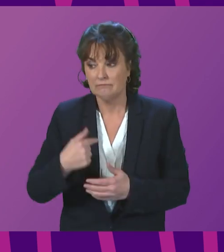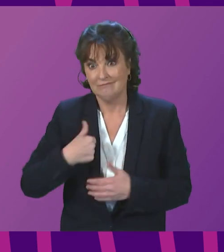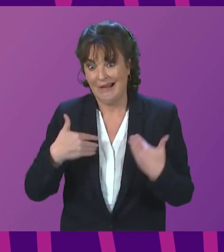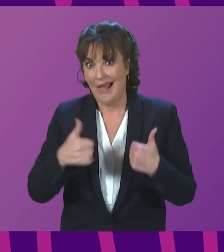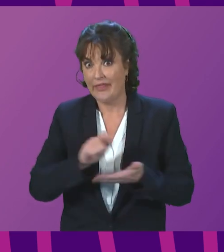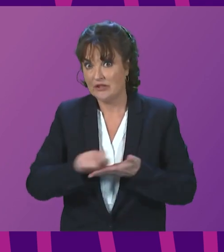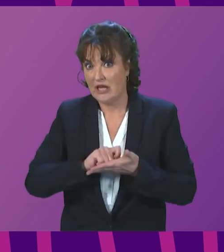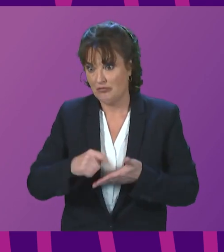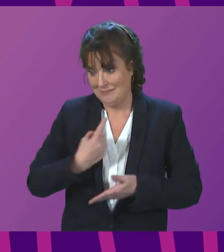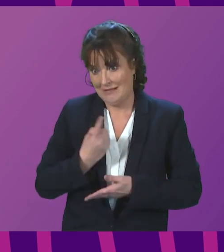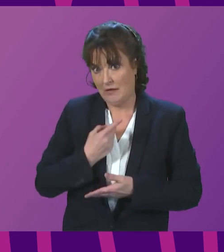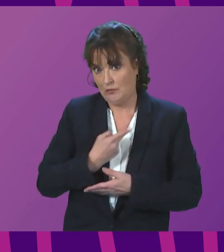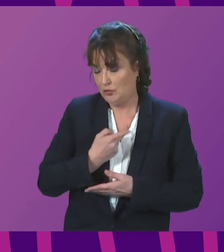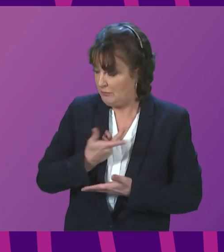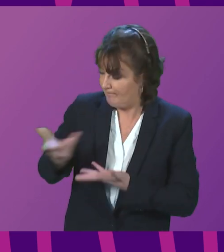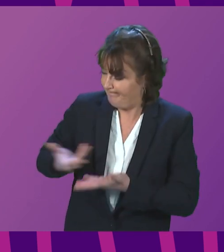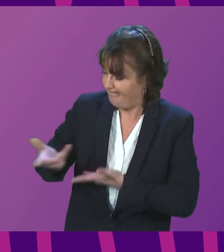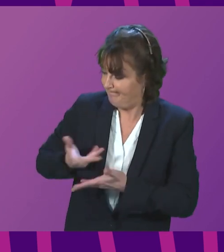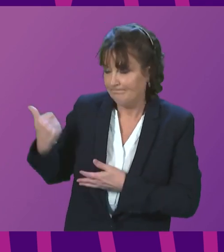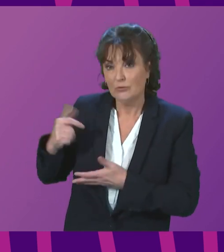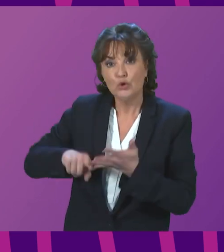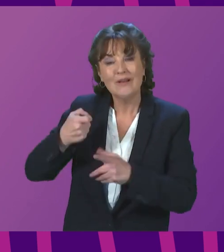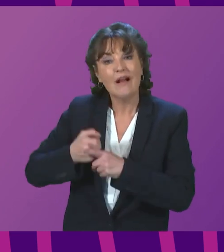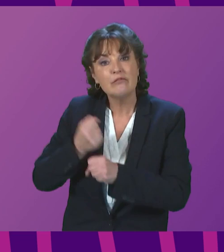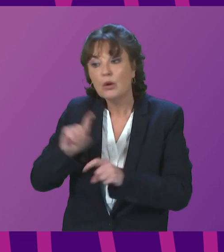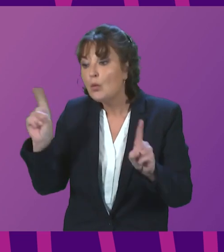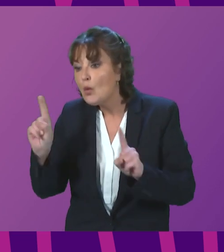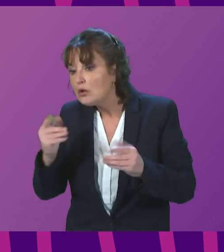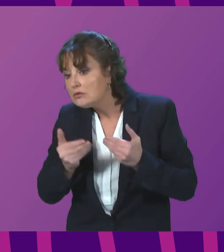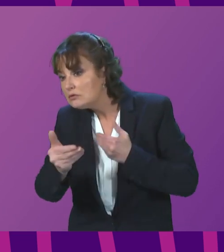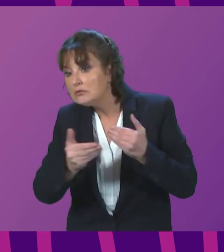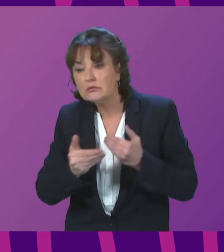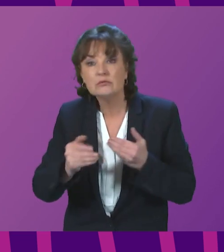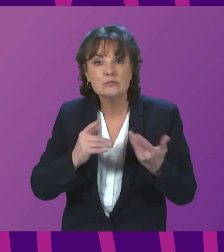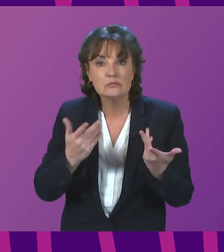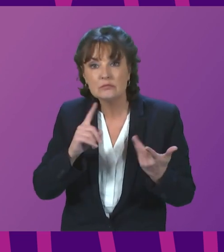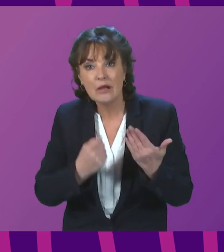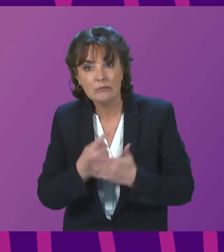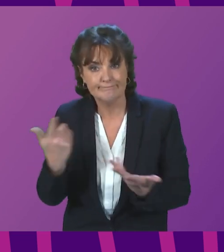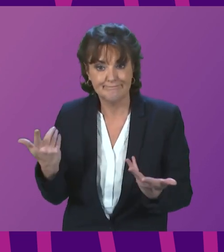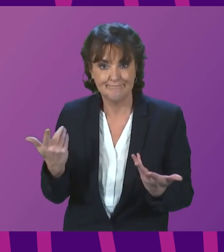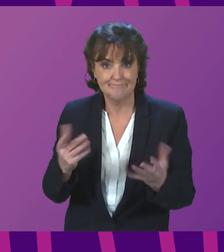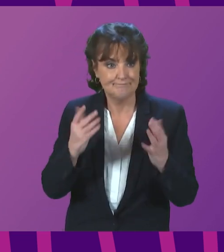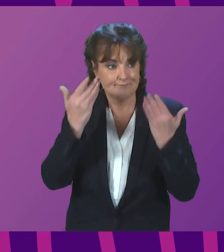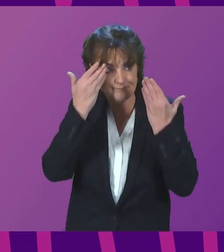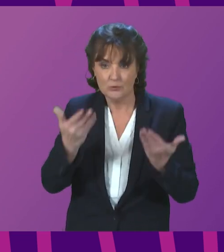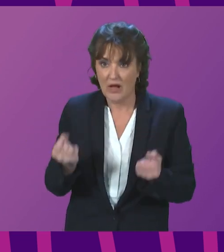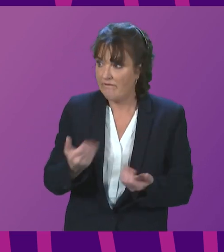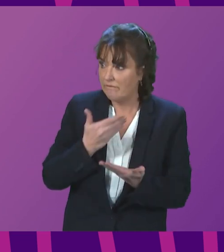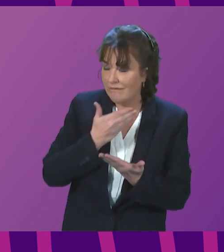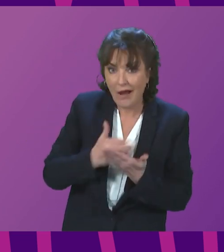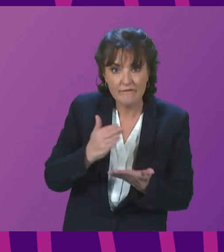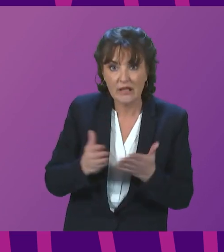dialogue with the UK Government about the future of the UK testing programme, but unfortunately still don't have clarity on the impact to Scottish Government funding,